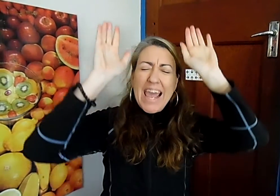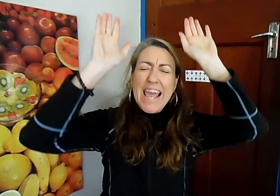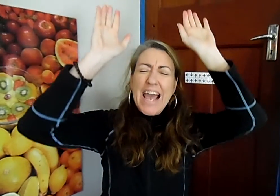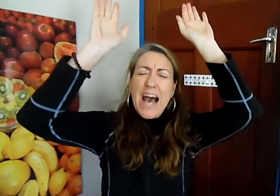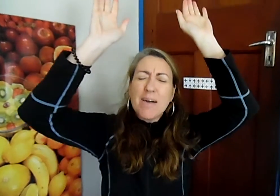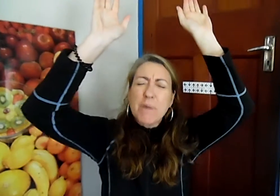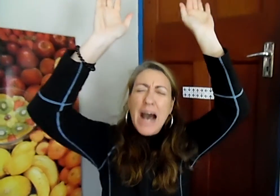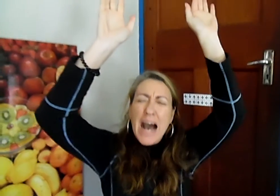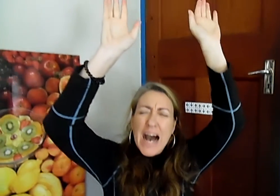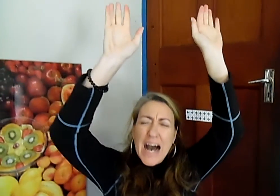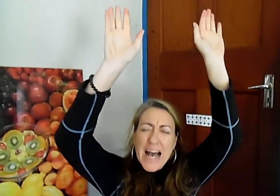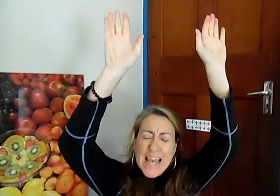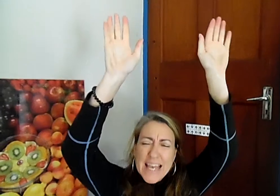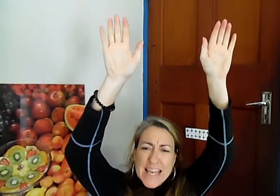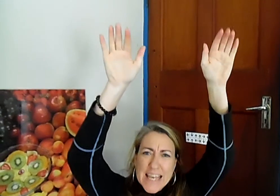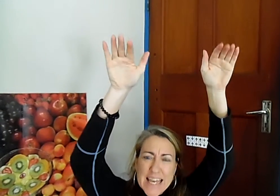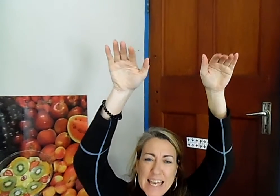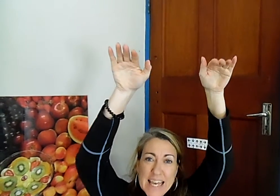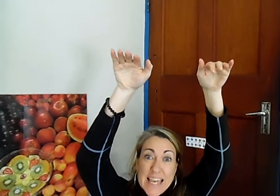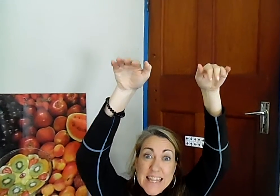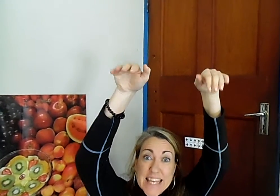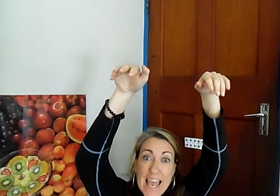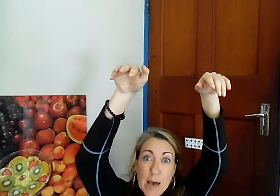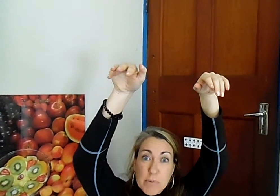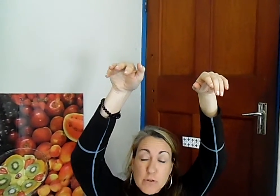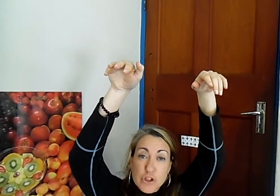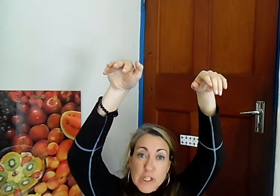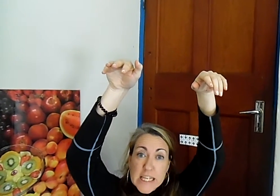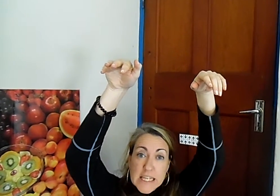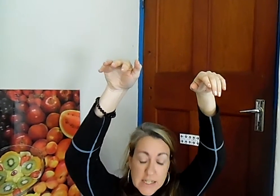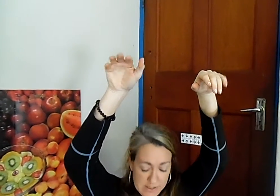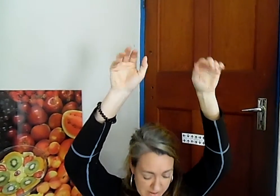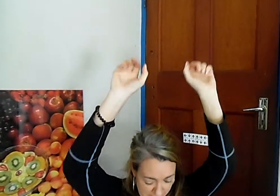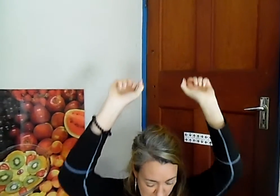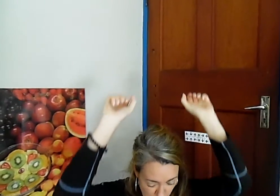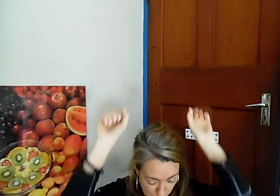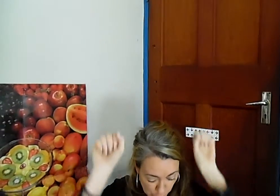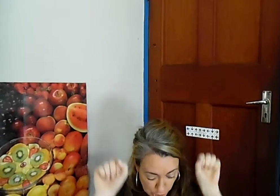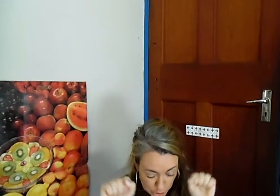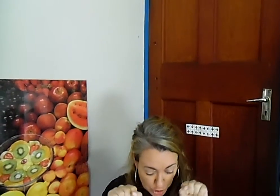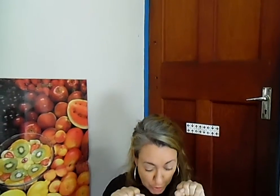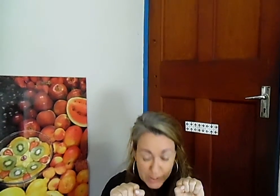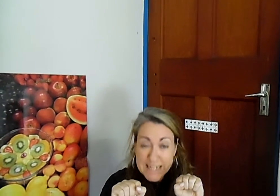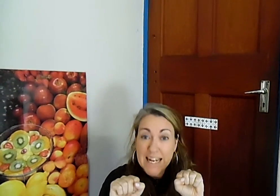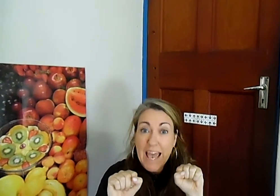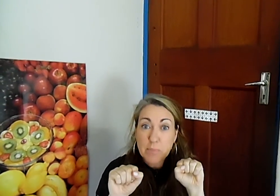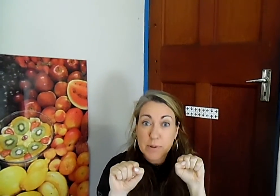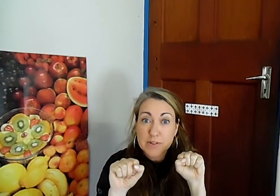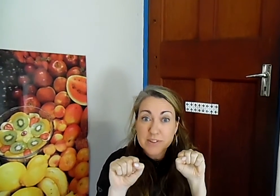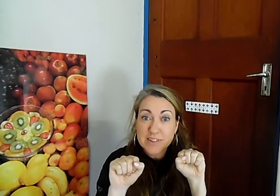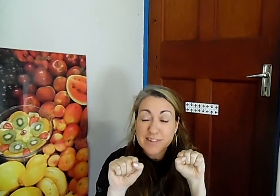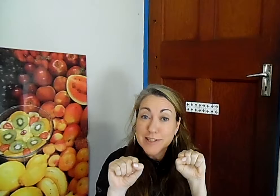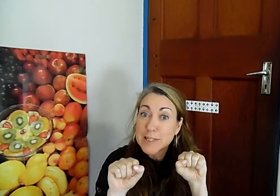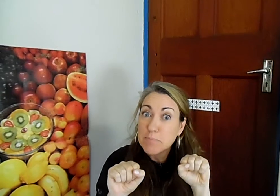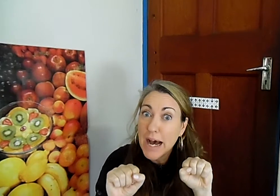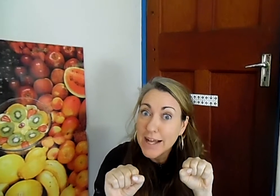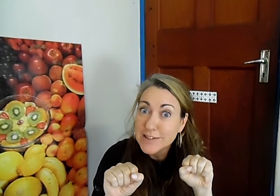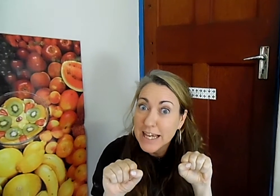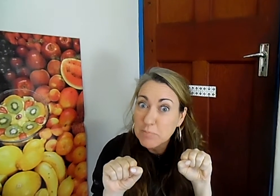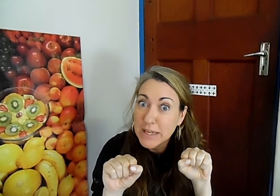up high in the apple tree. Two little apples smiled at